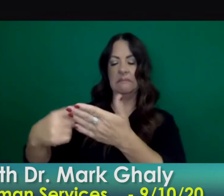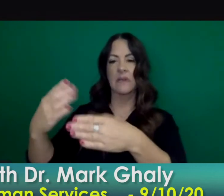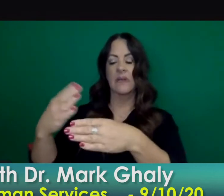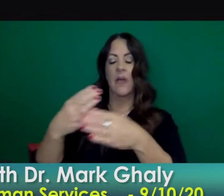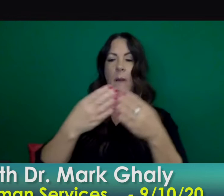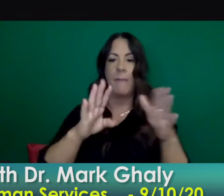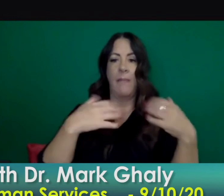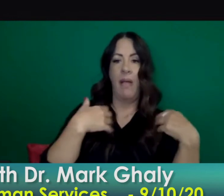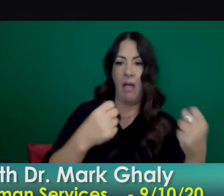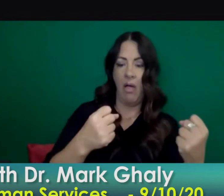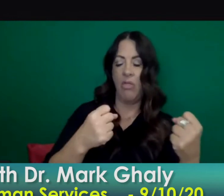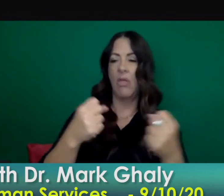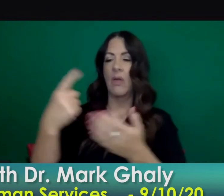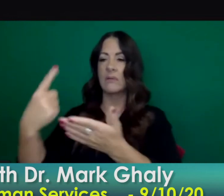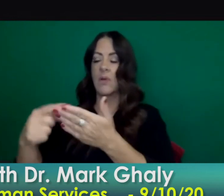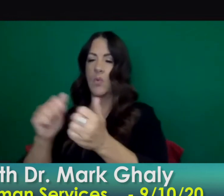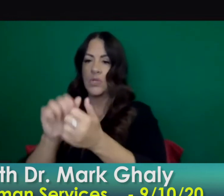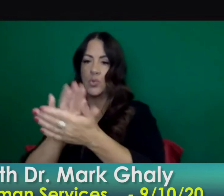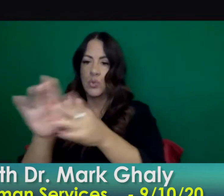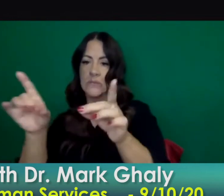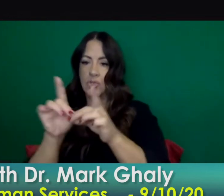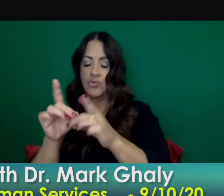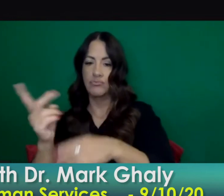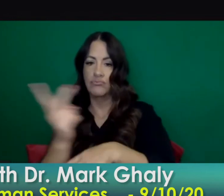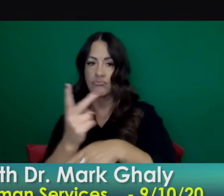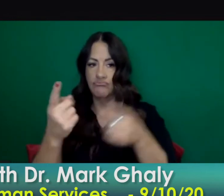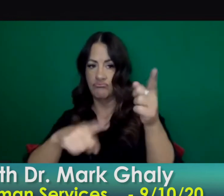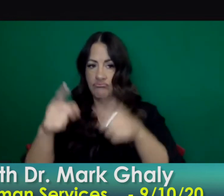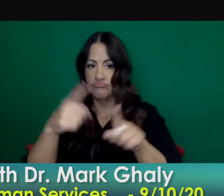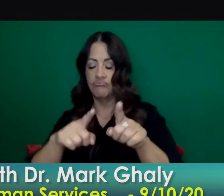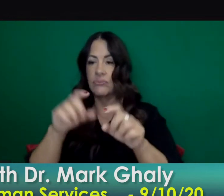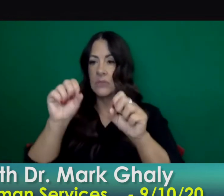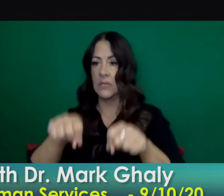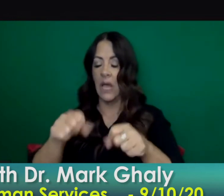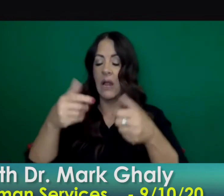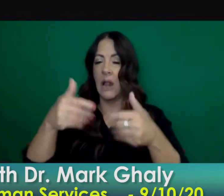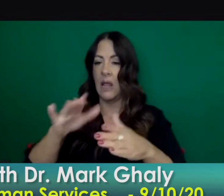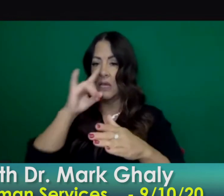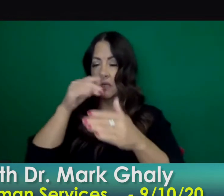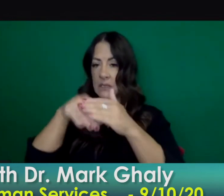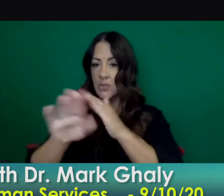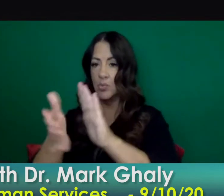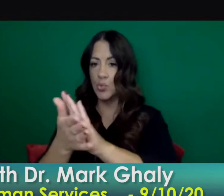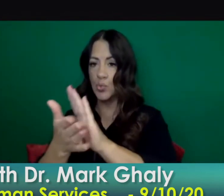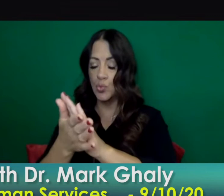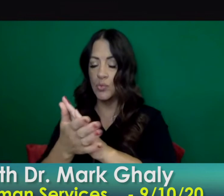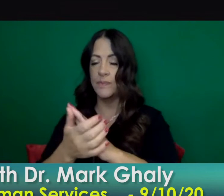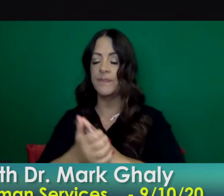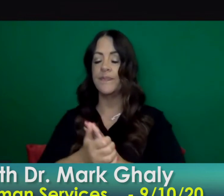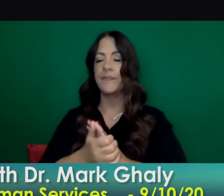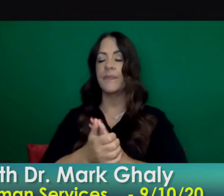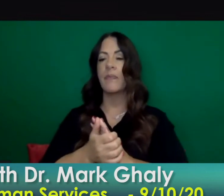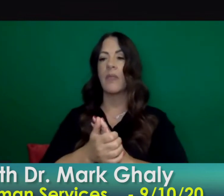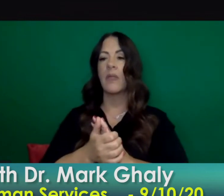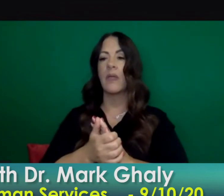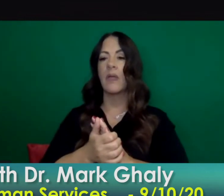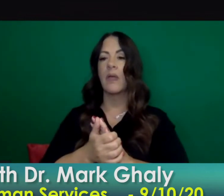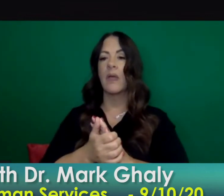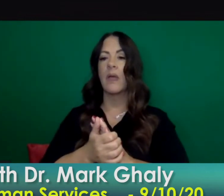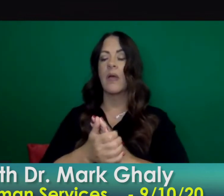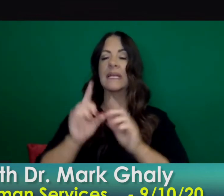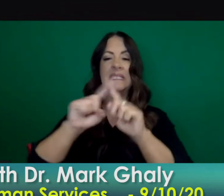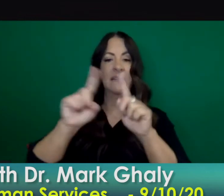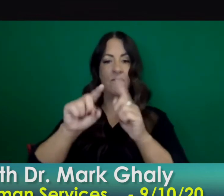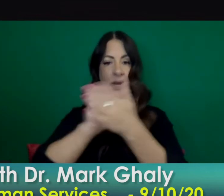to bring in-person instruction back is available and counties across the state are taking